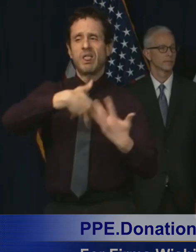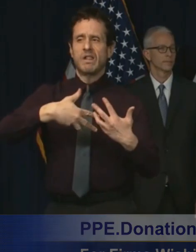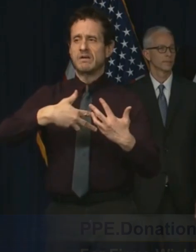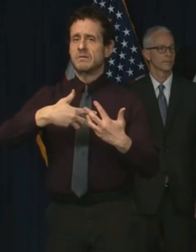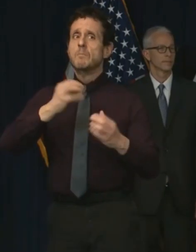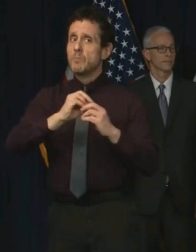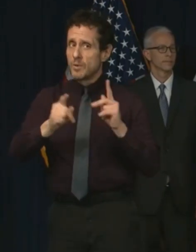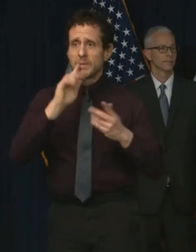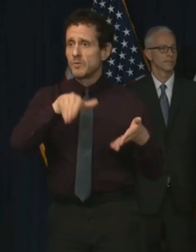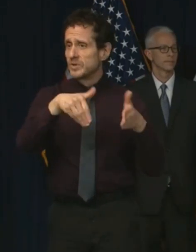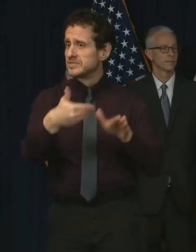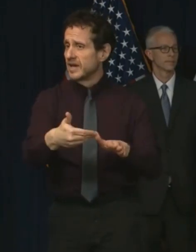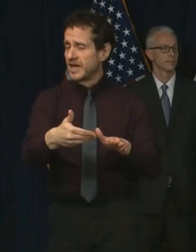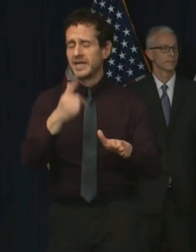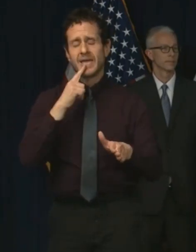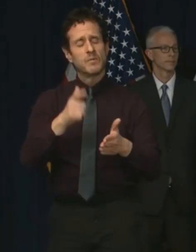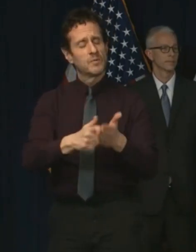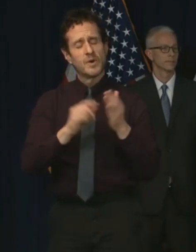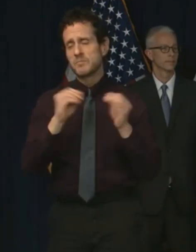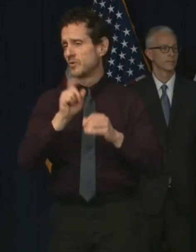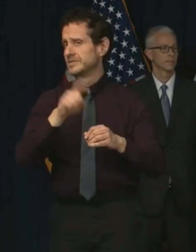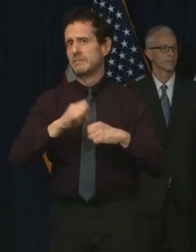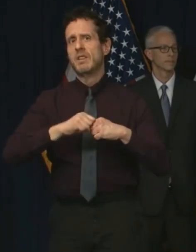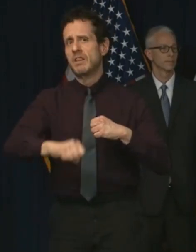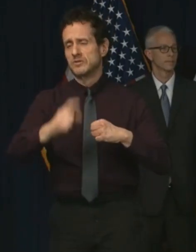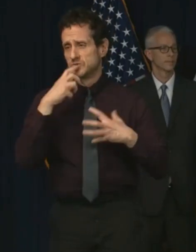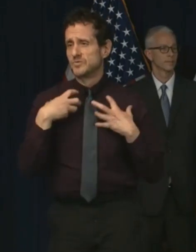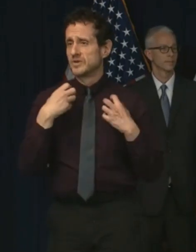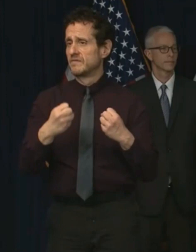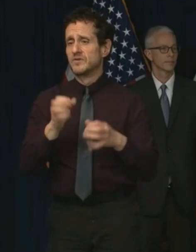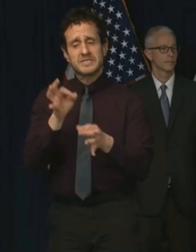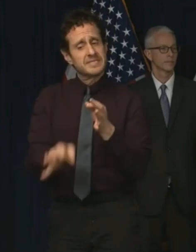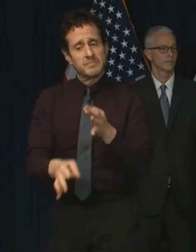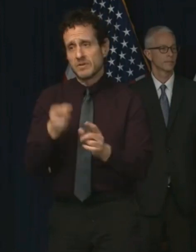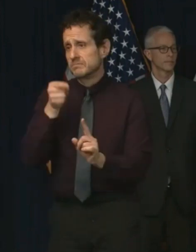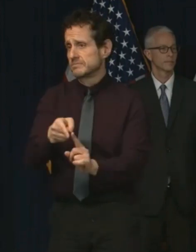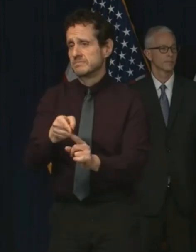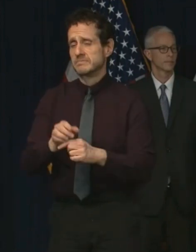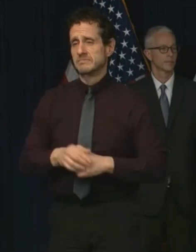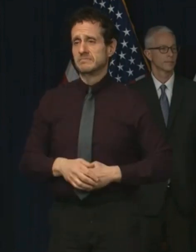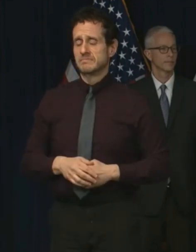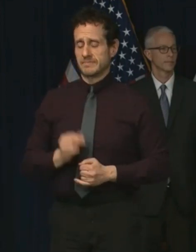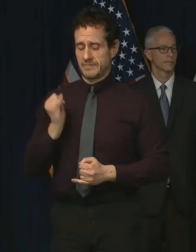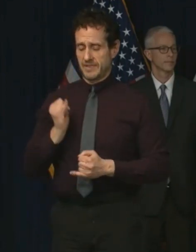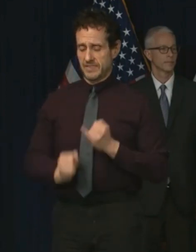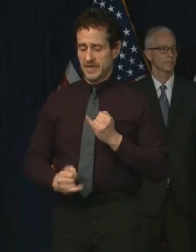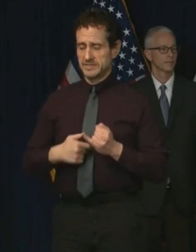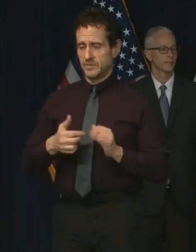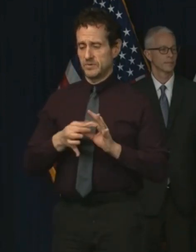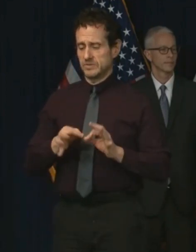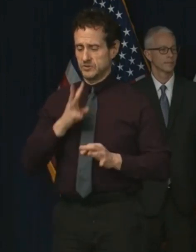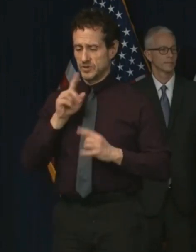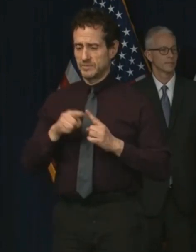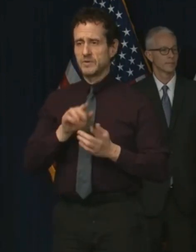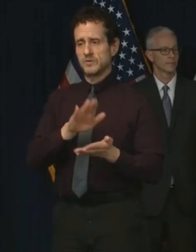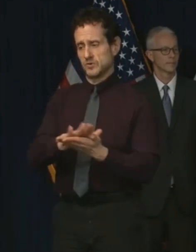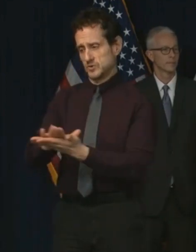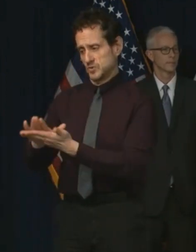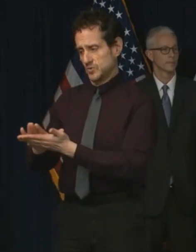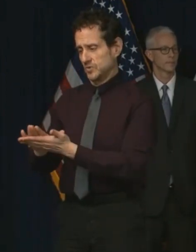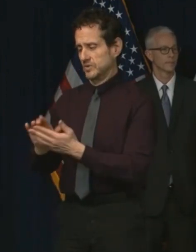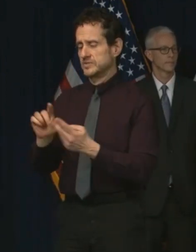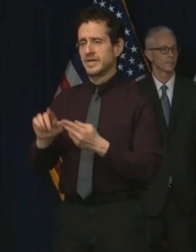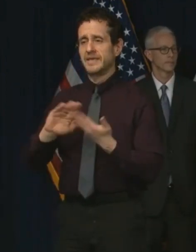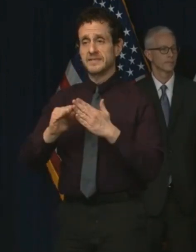it will take us to recover. It's just the simple facts. Finally, I'd like to say a word in respect to our schools and city